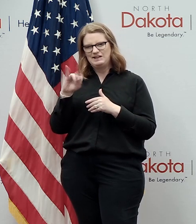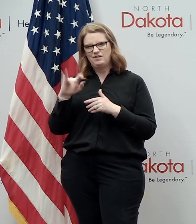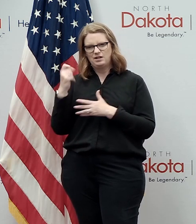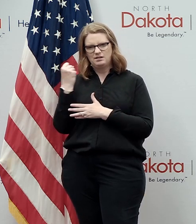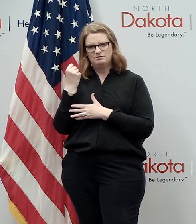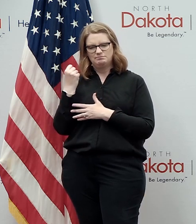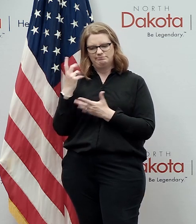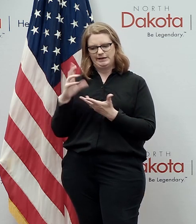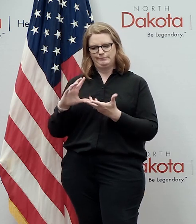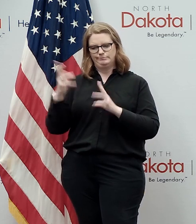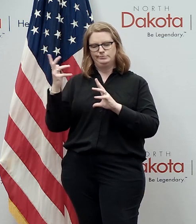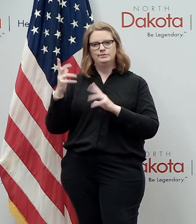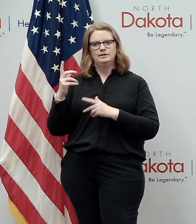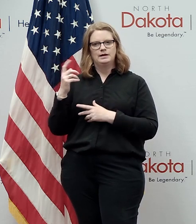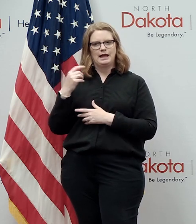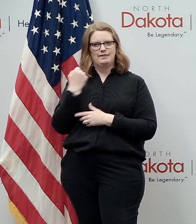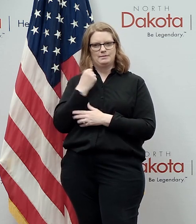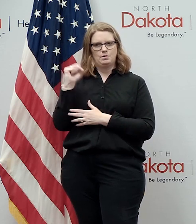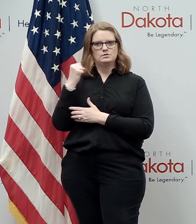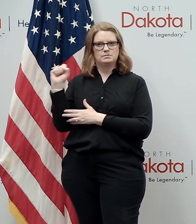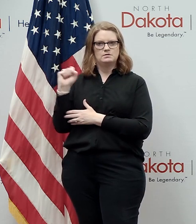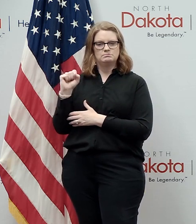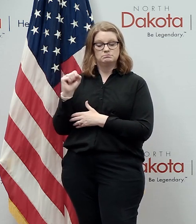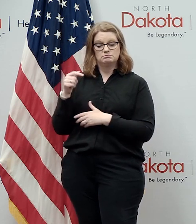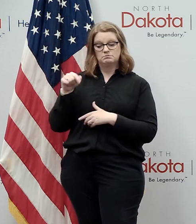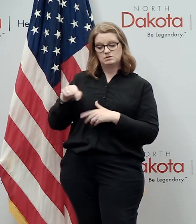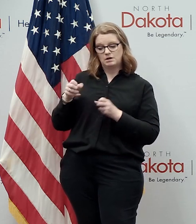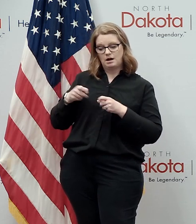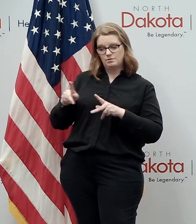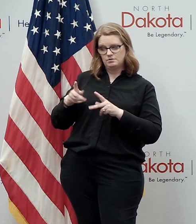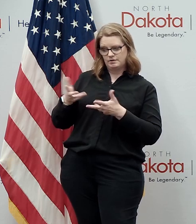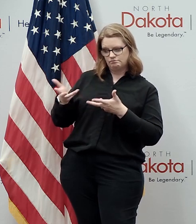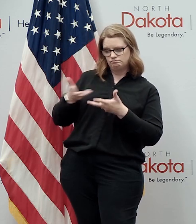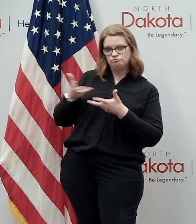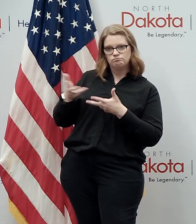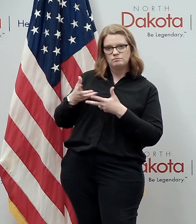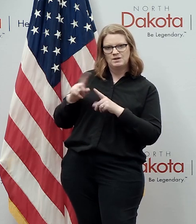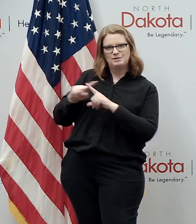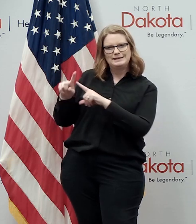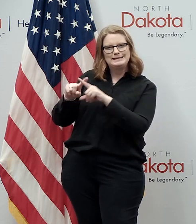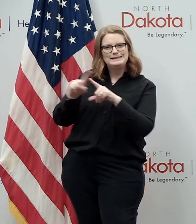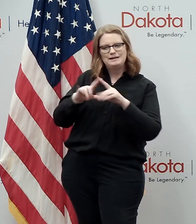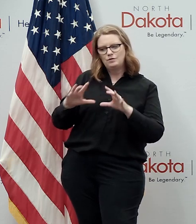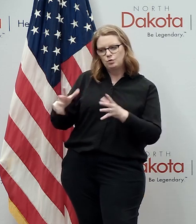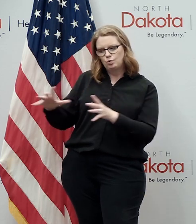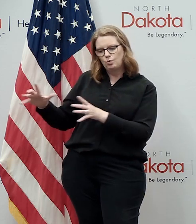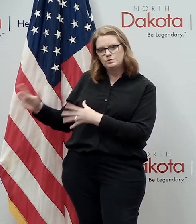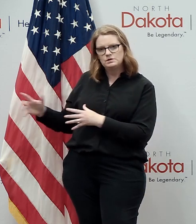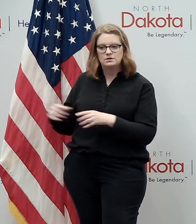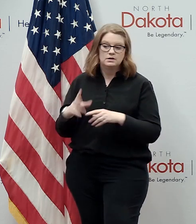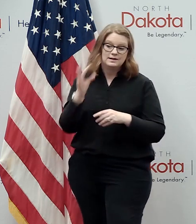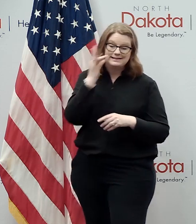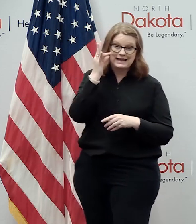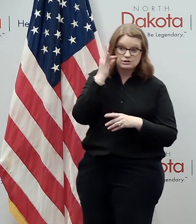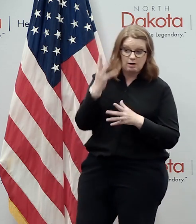demonstrations we've seen there's an opportunity for engagement there uh that's a it's a little different when we're doing tribal engagement that is a sovereign